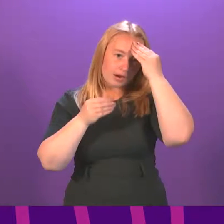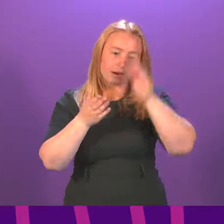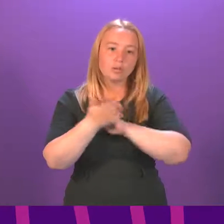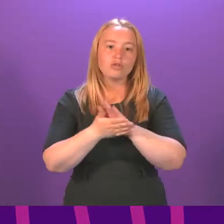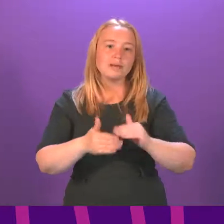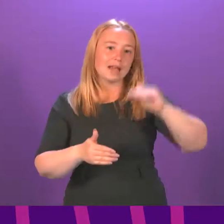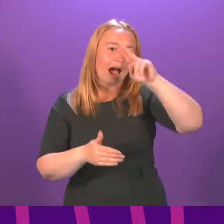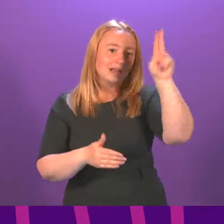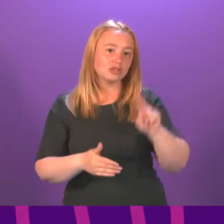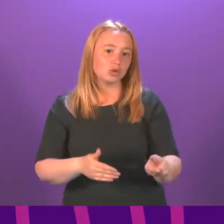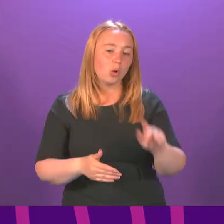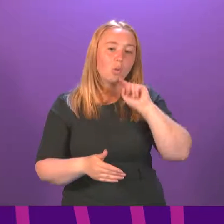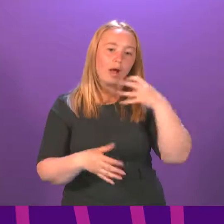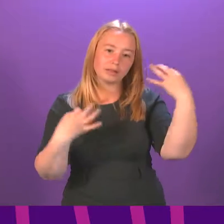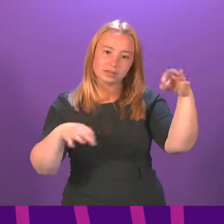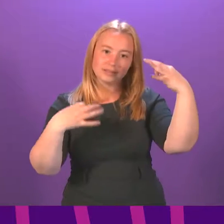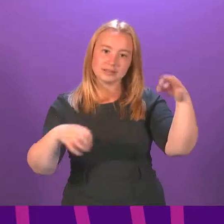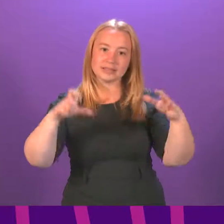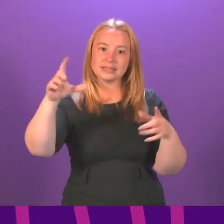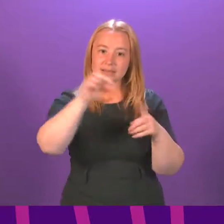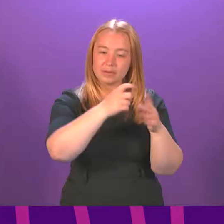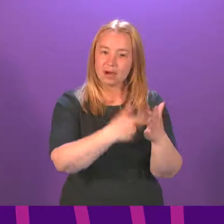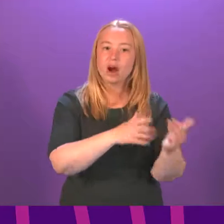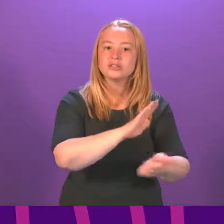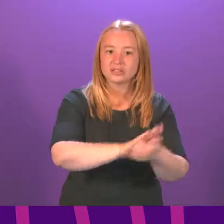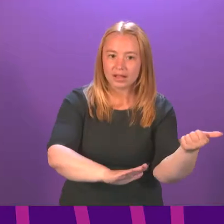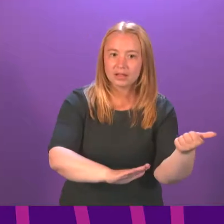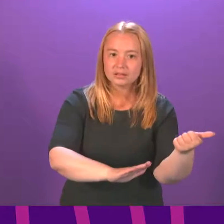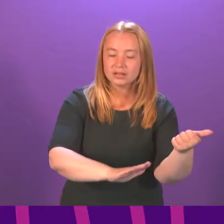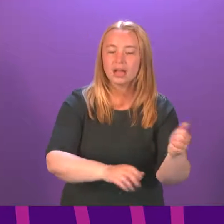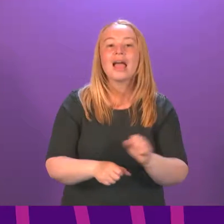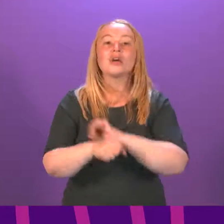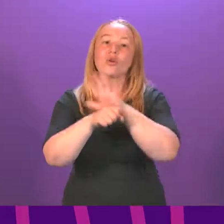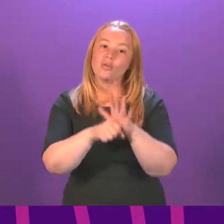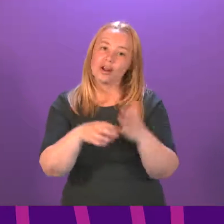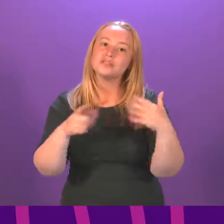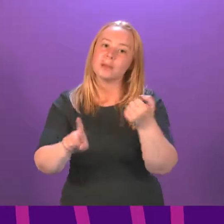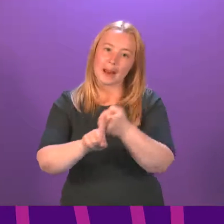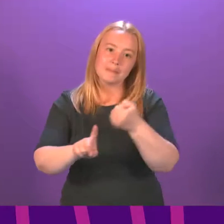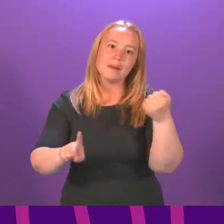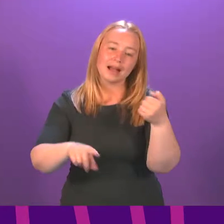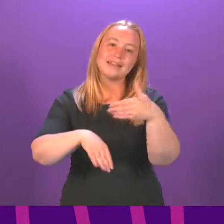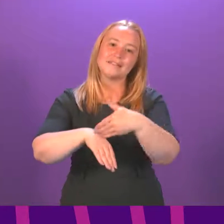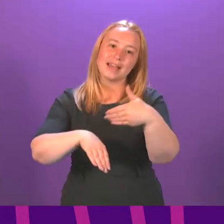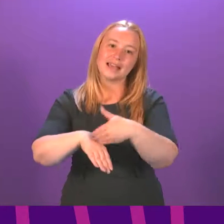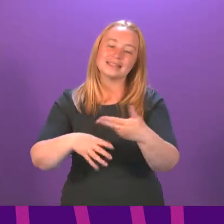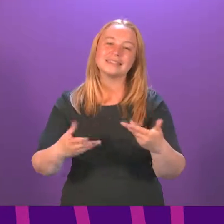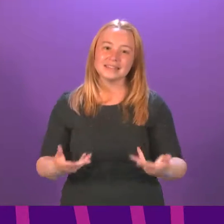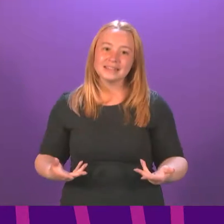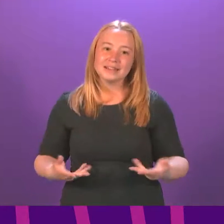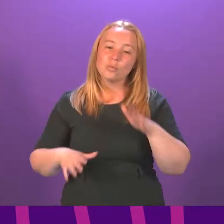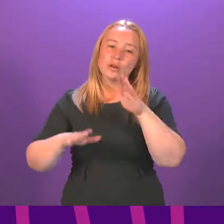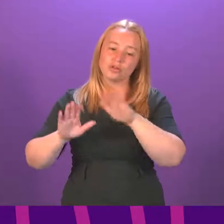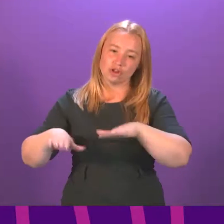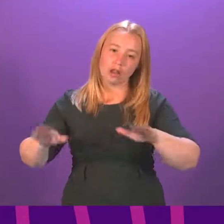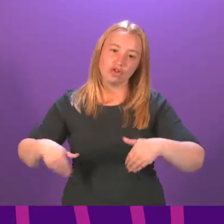pupil leaving school with CPR skills. I have absolutely no doubt that COVID will have impacted on that in the final years as children